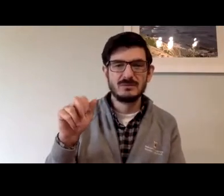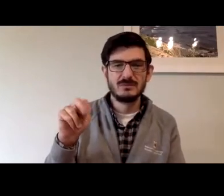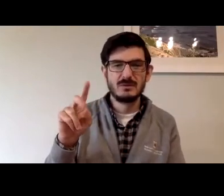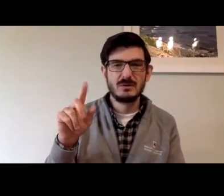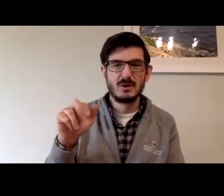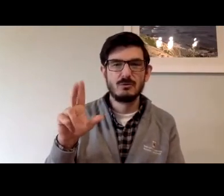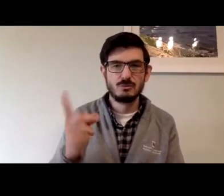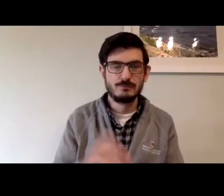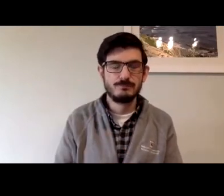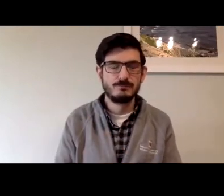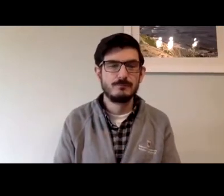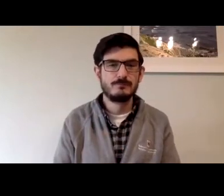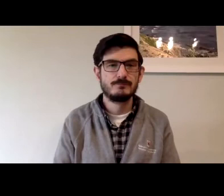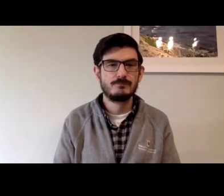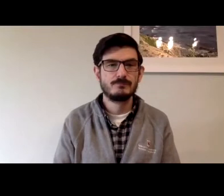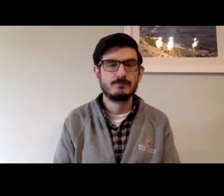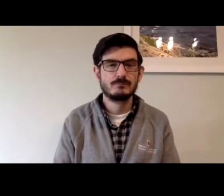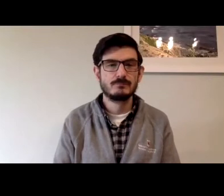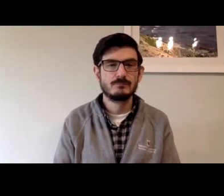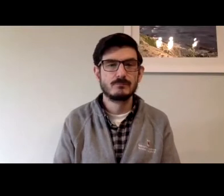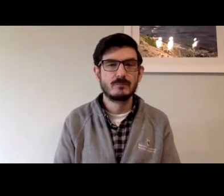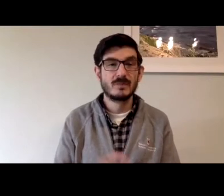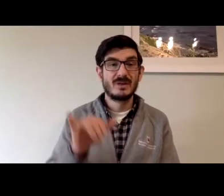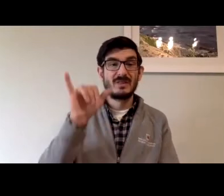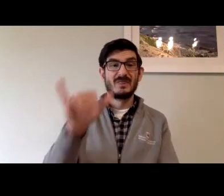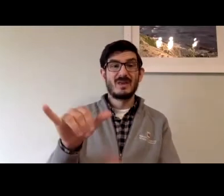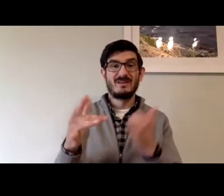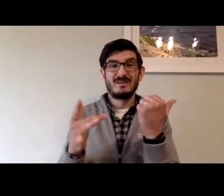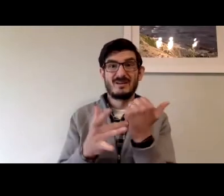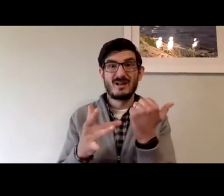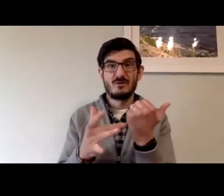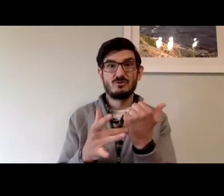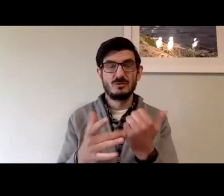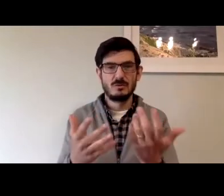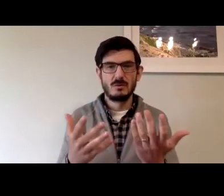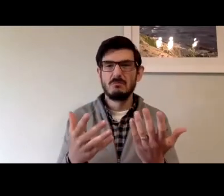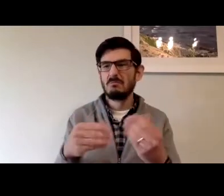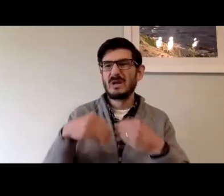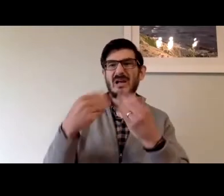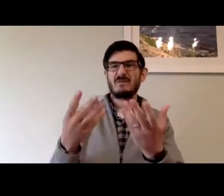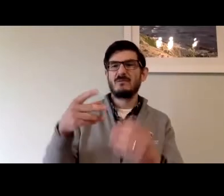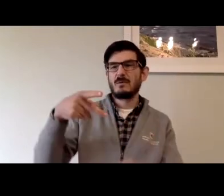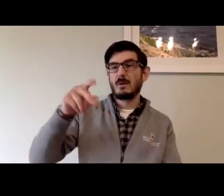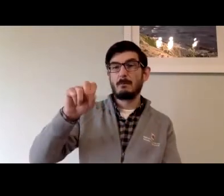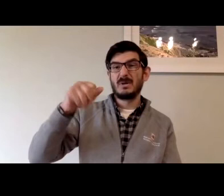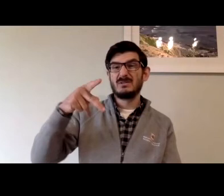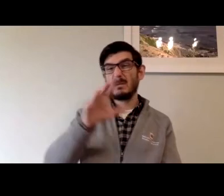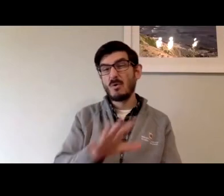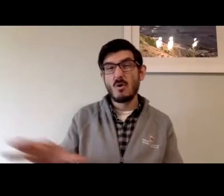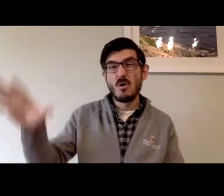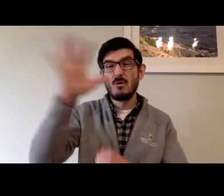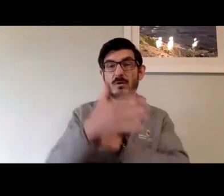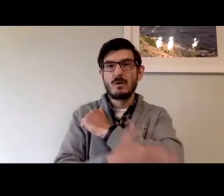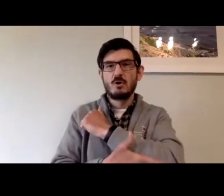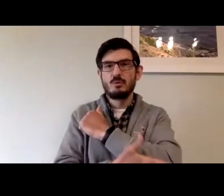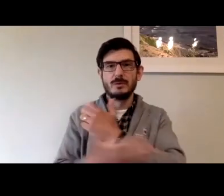I3, the I3 standard, is a particular